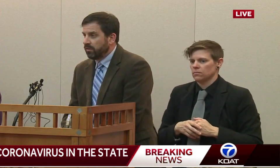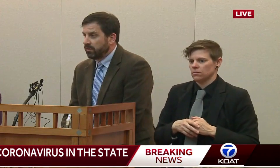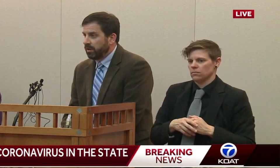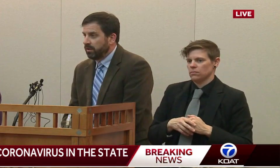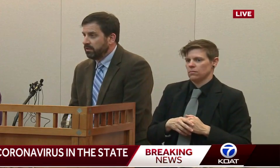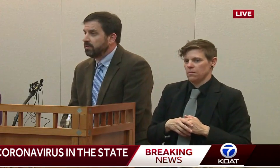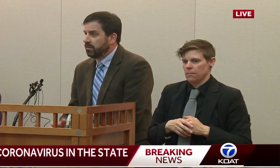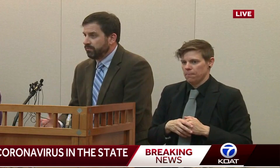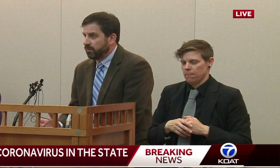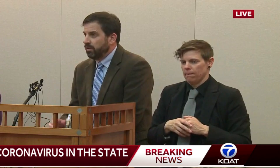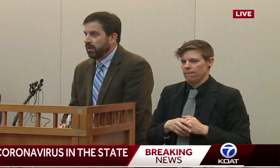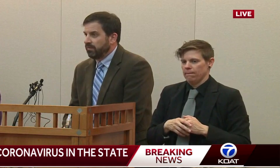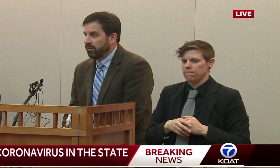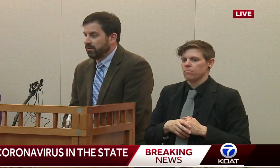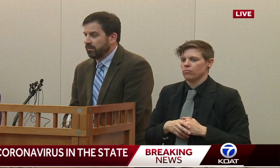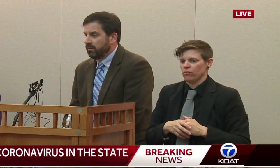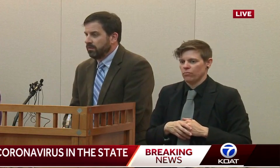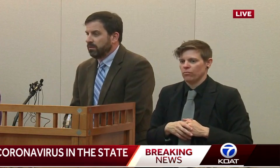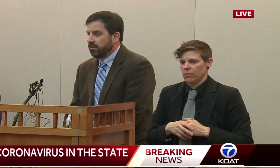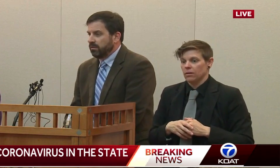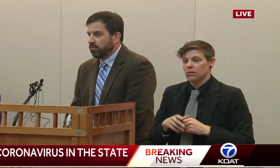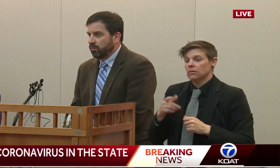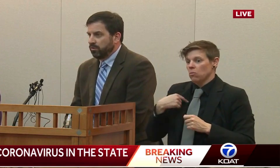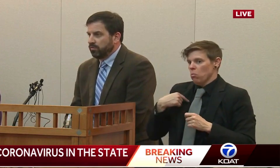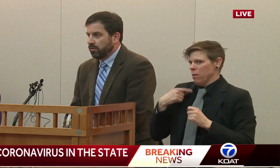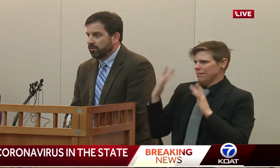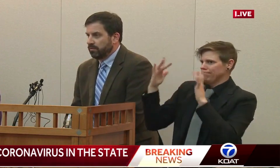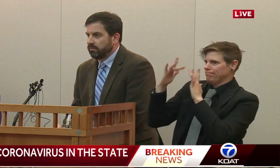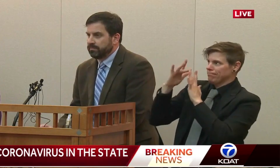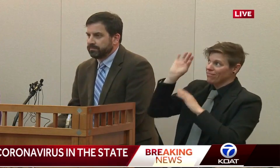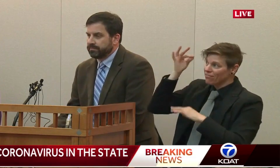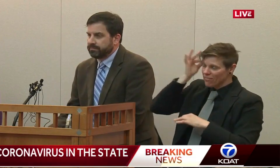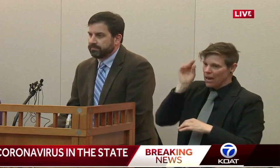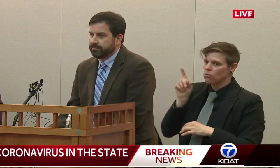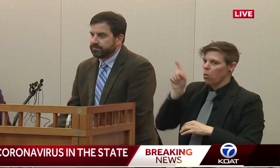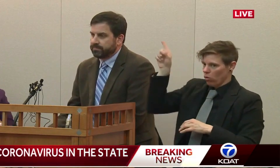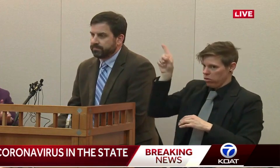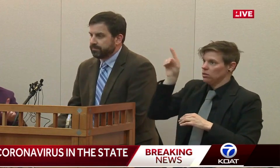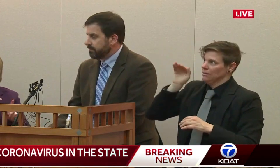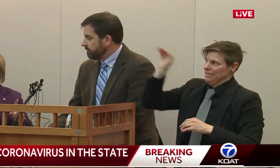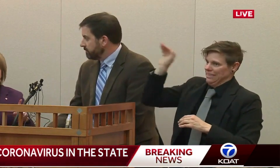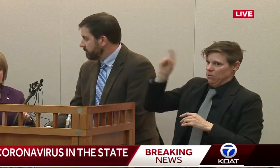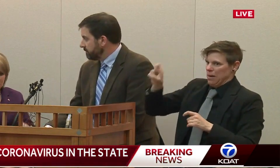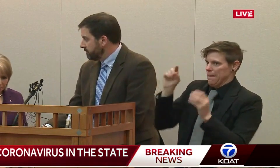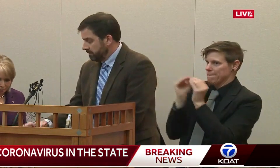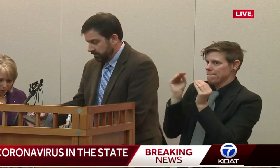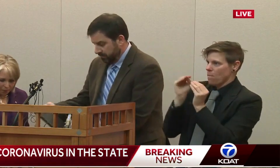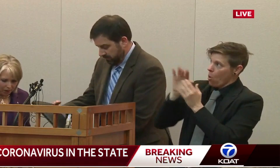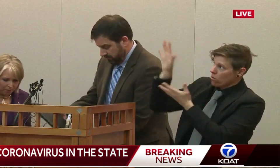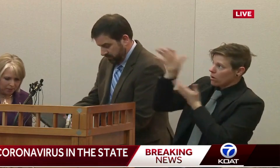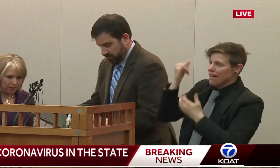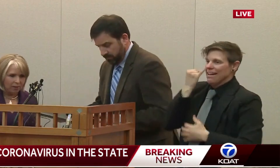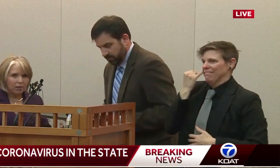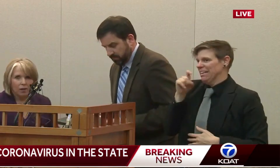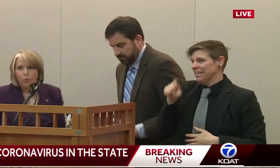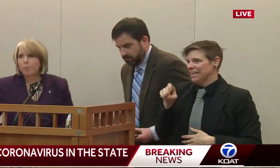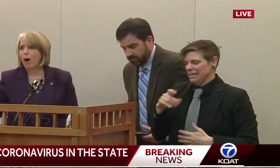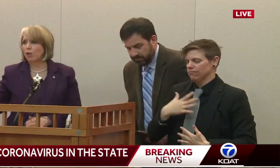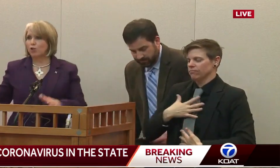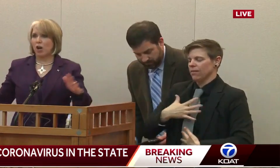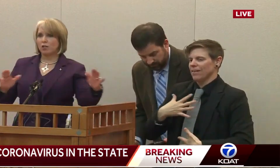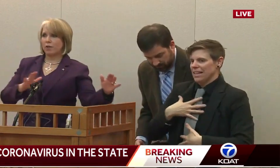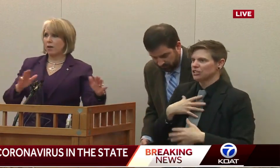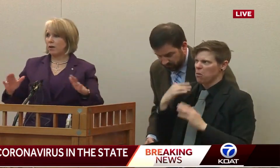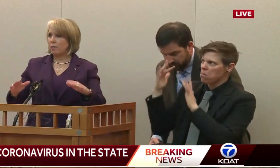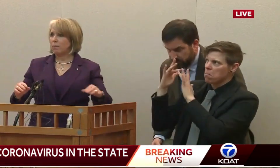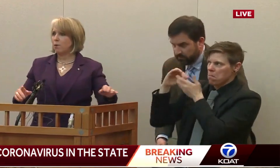National Stockpile, a federal asset, to get more of those delivered. And I might mention, we